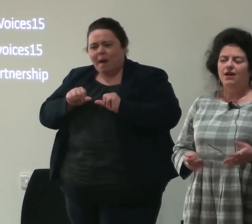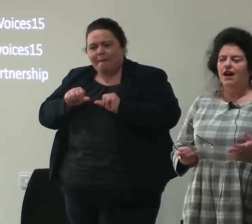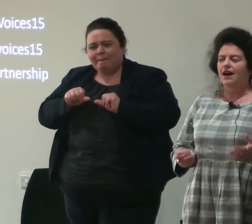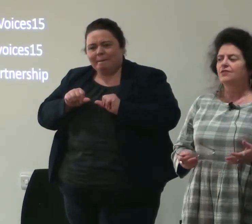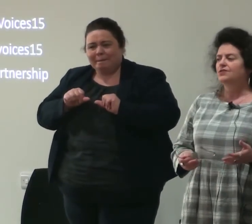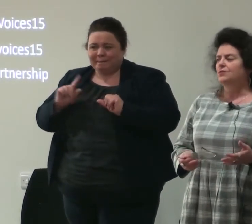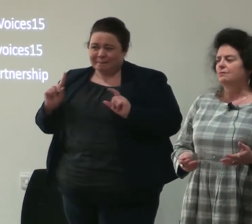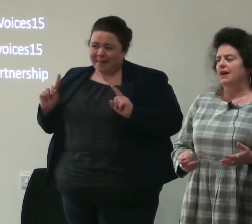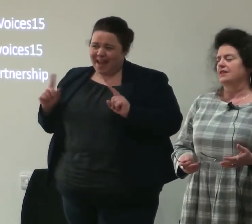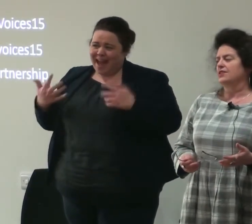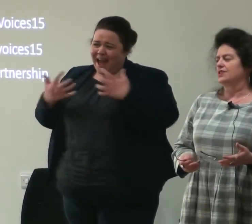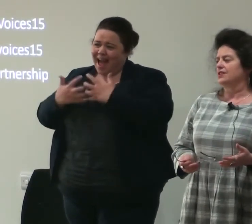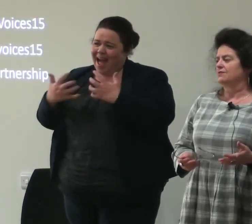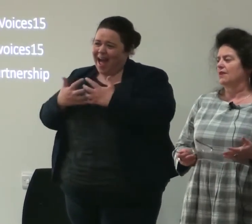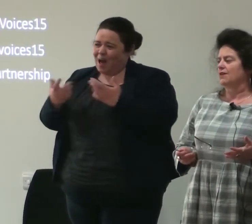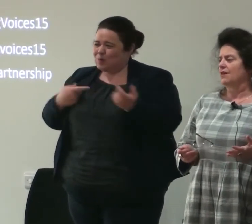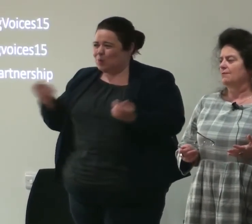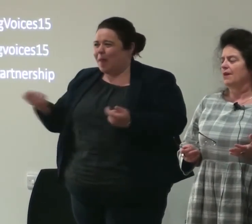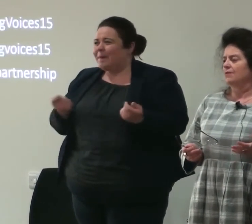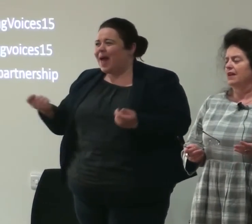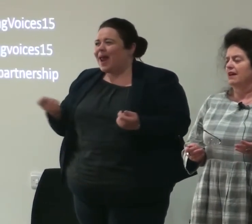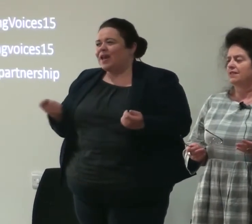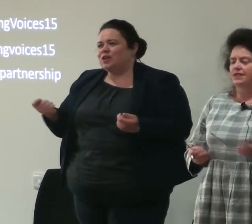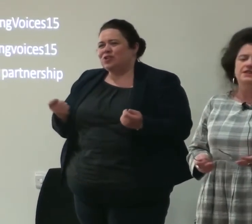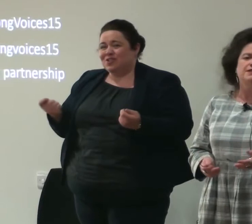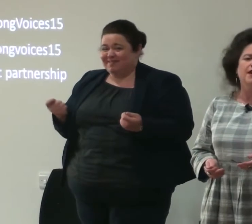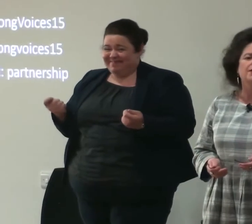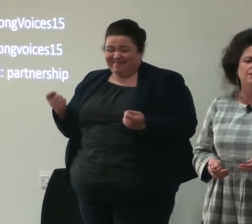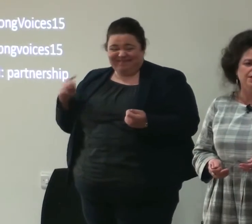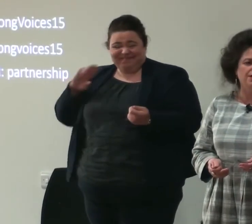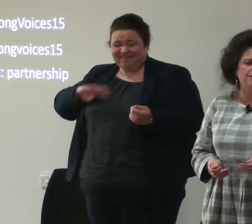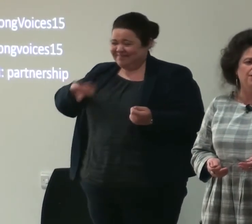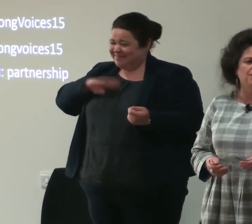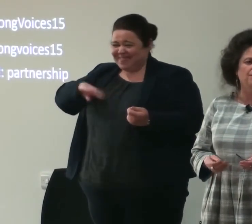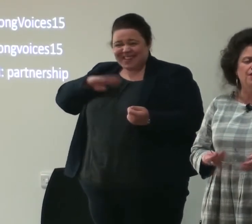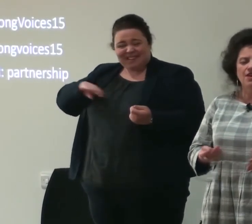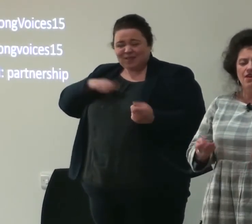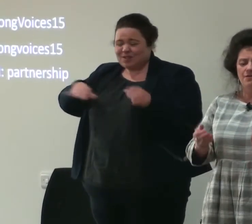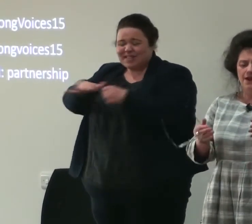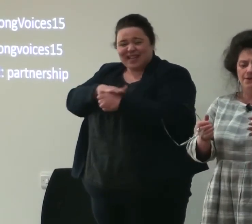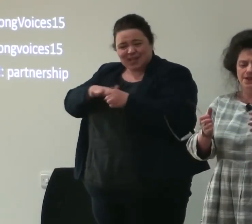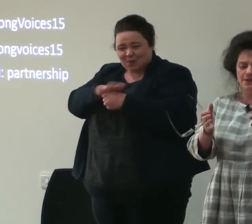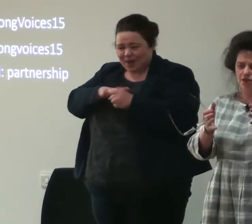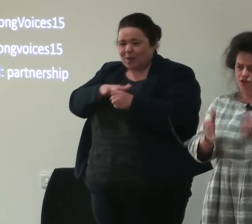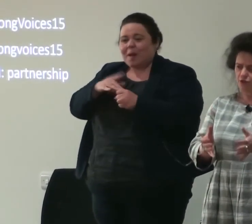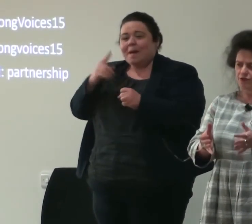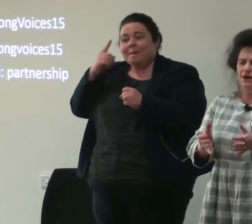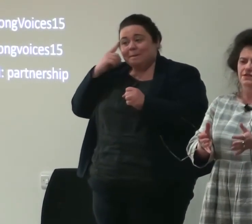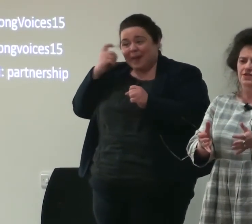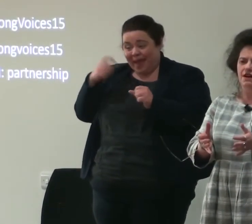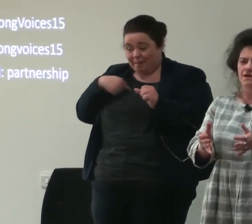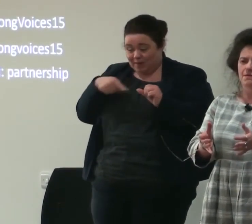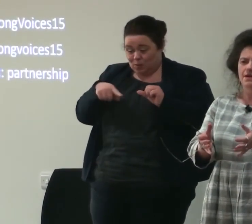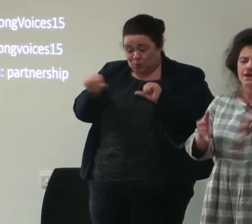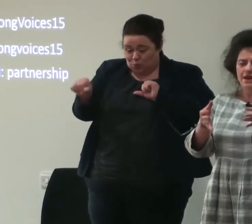how do we manage this um really unsatisfactory situation of of being able to spend a short